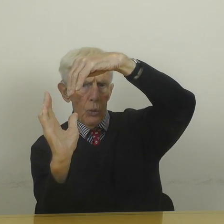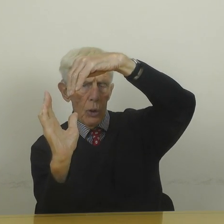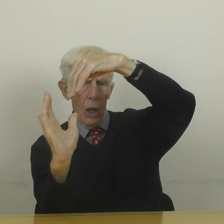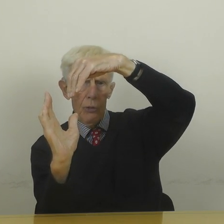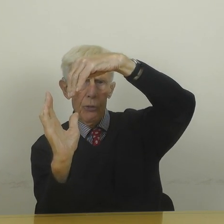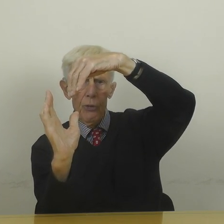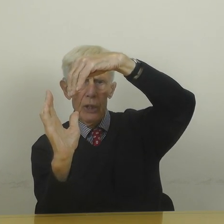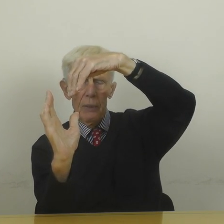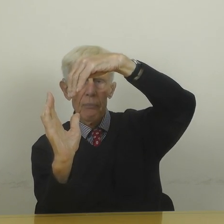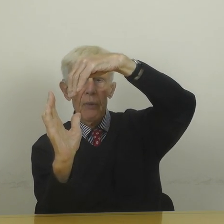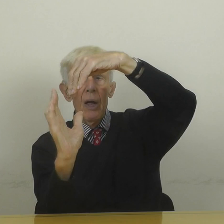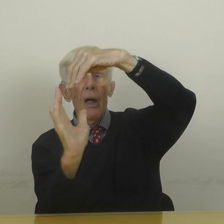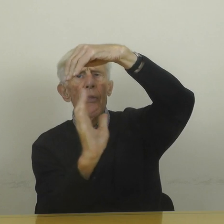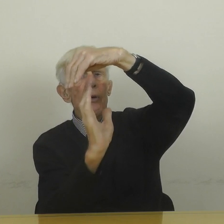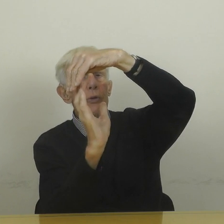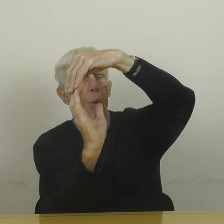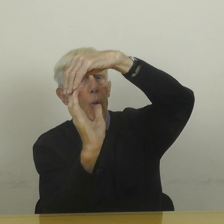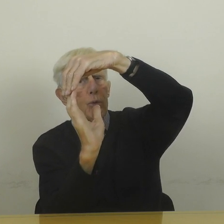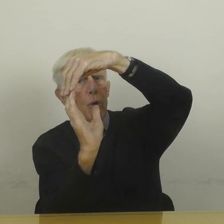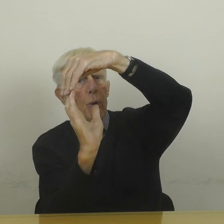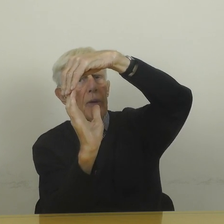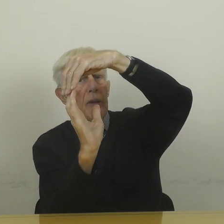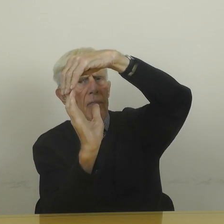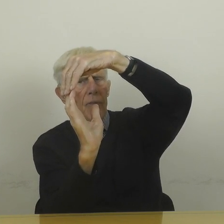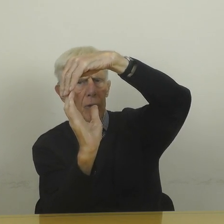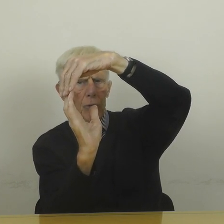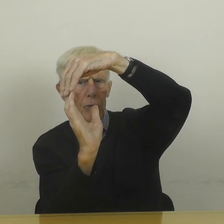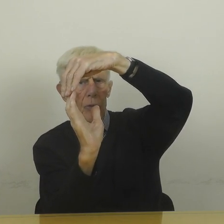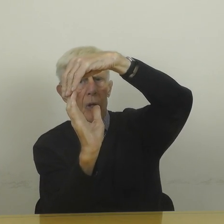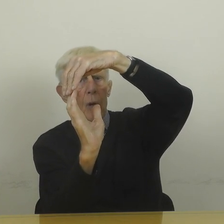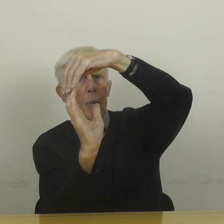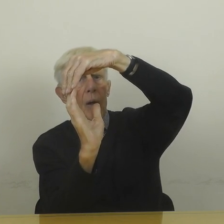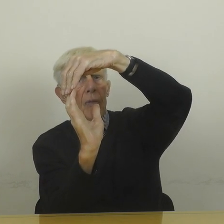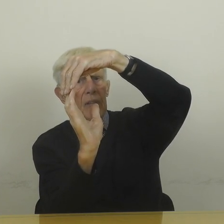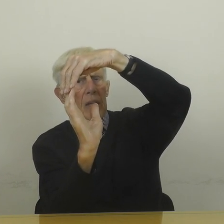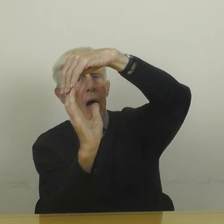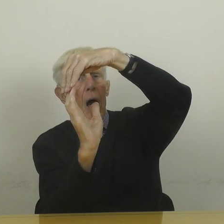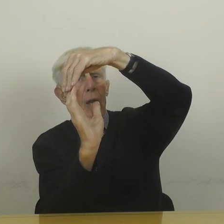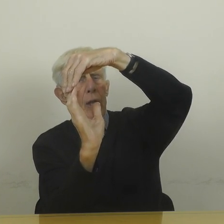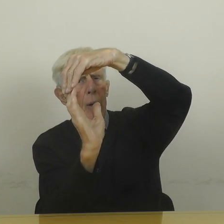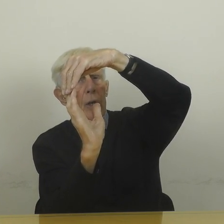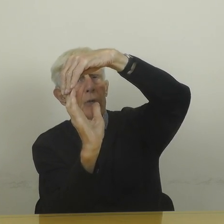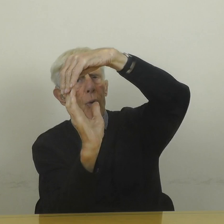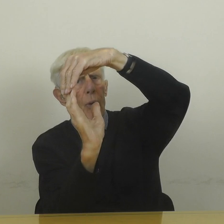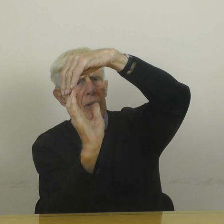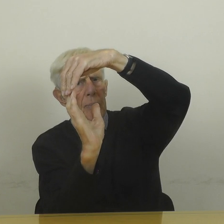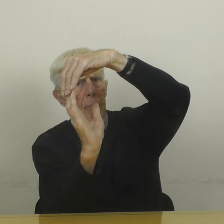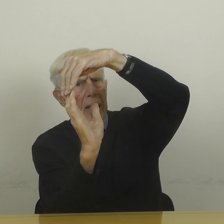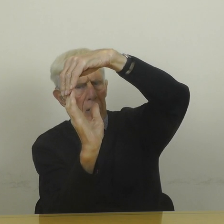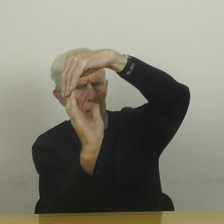class 3. There is also another version where the lower jaw is back a